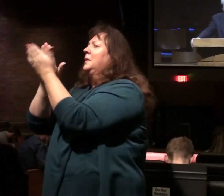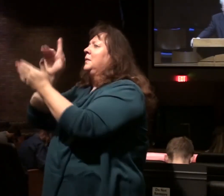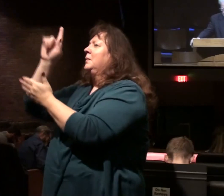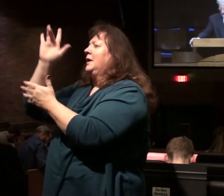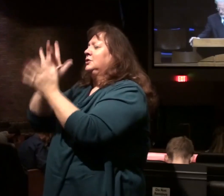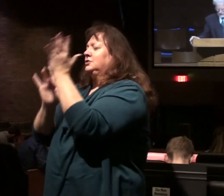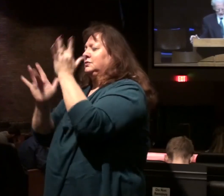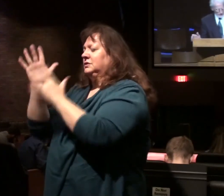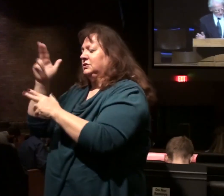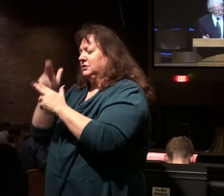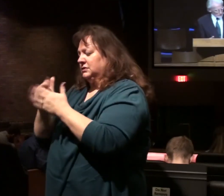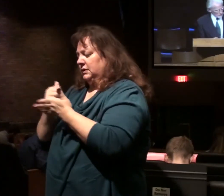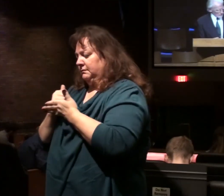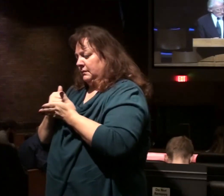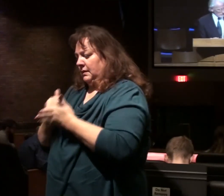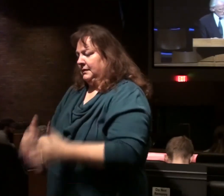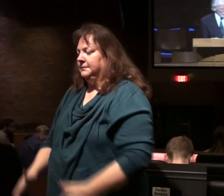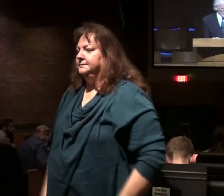in Christ's name. Amen.